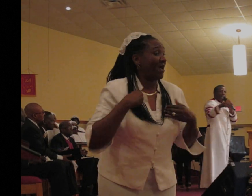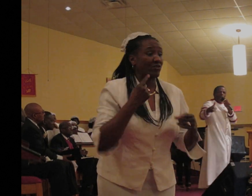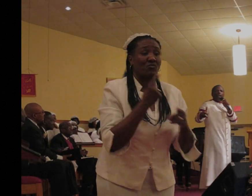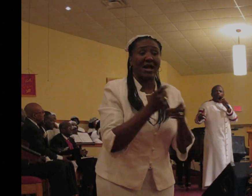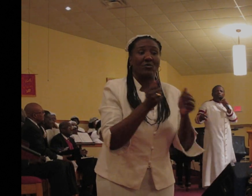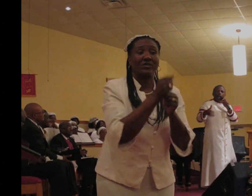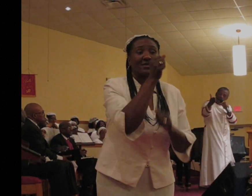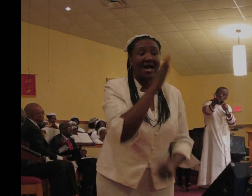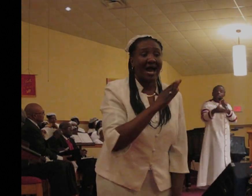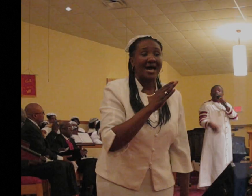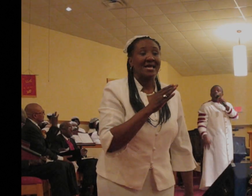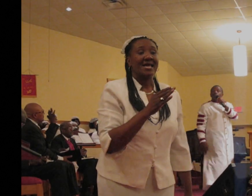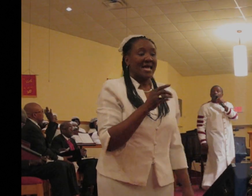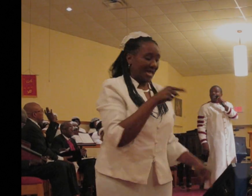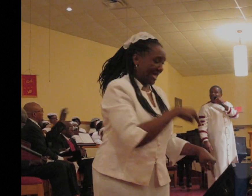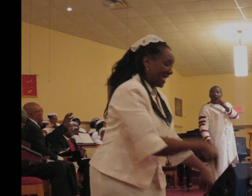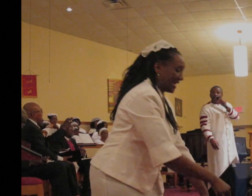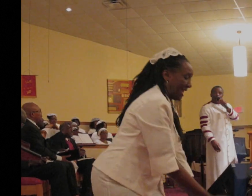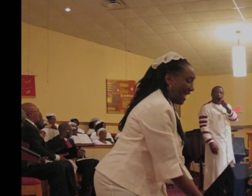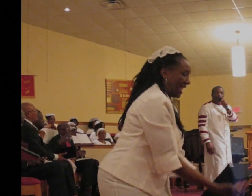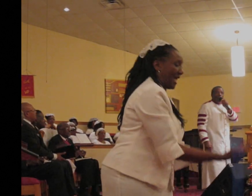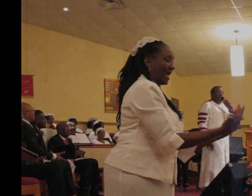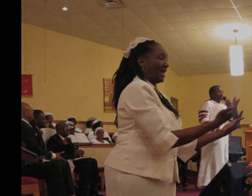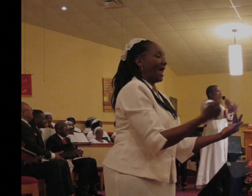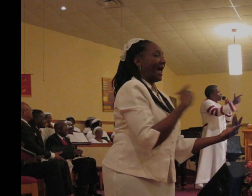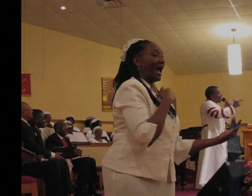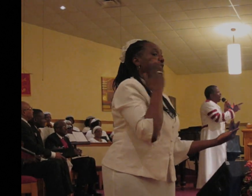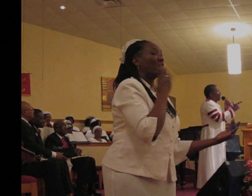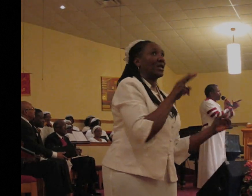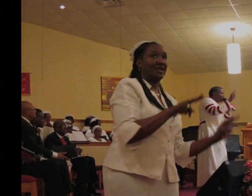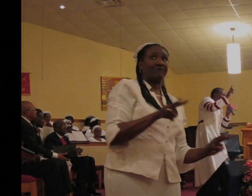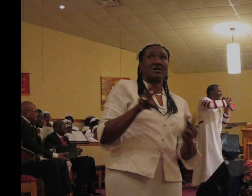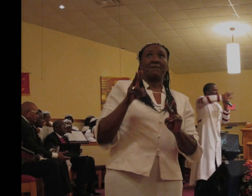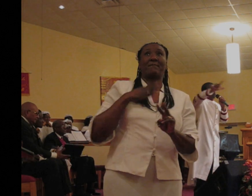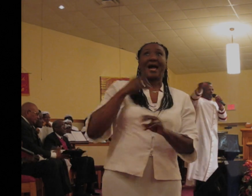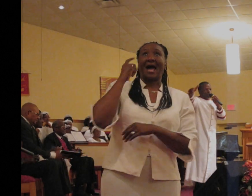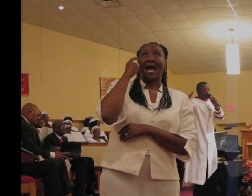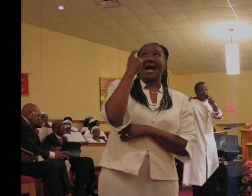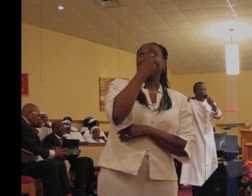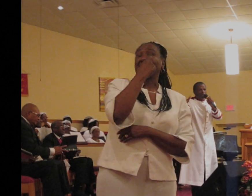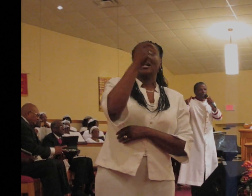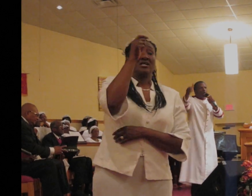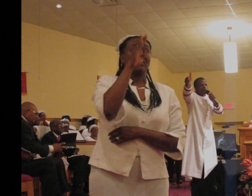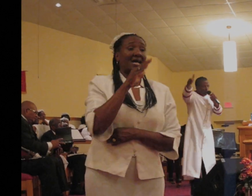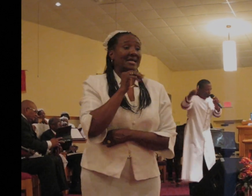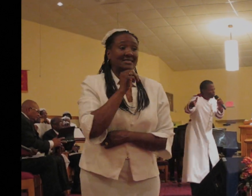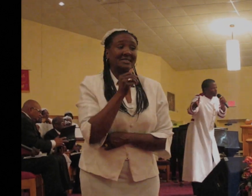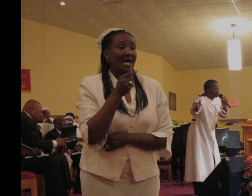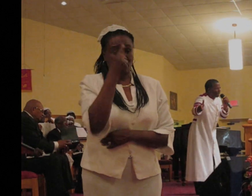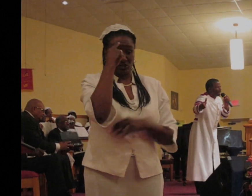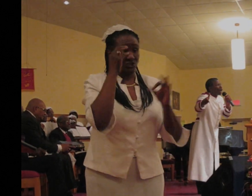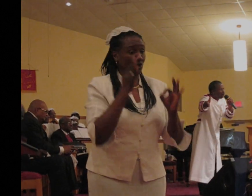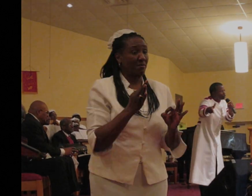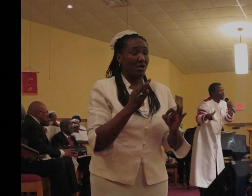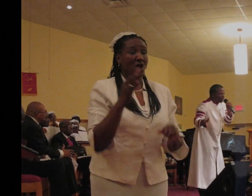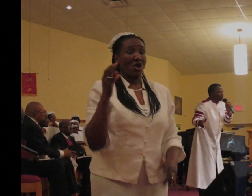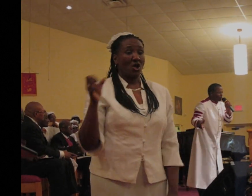hell, I will lift up my eyes. And so God is not going to determine where to put me on judgment